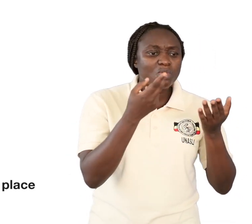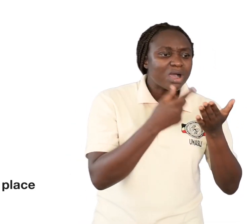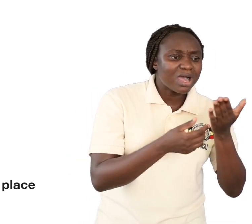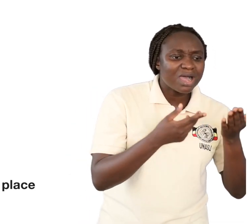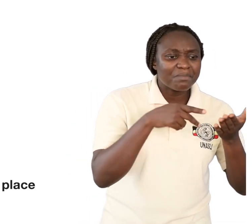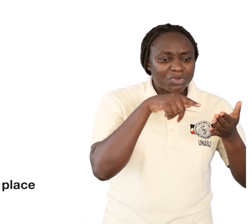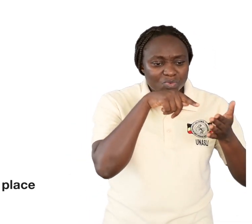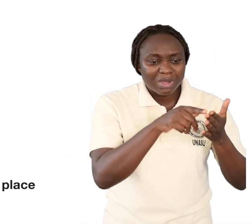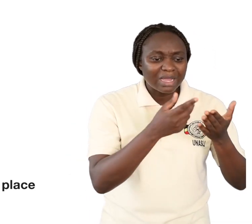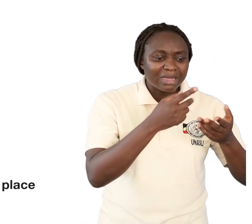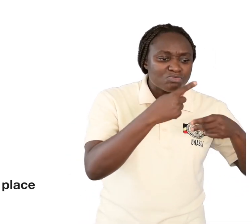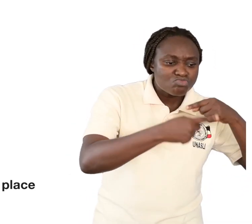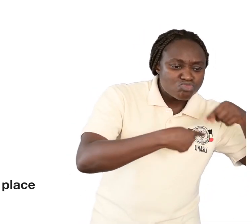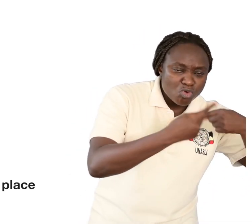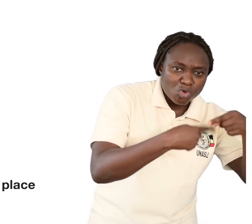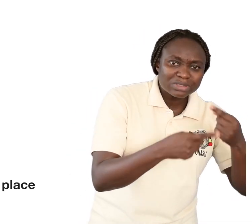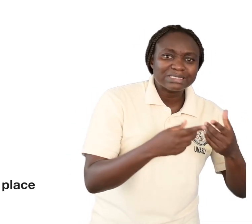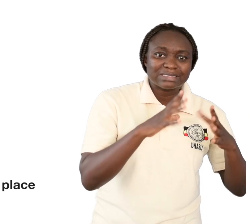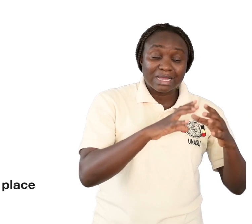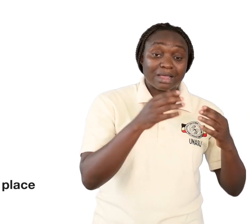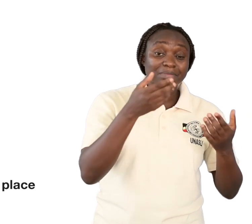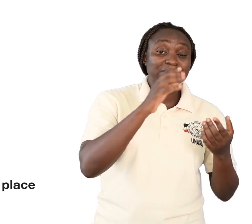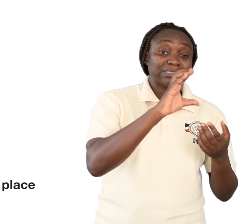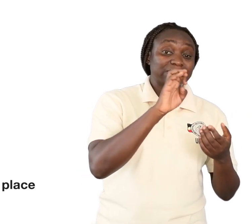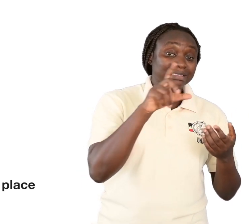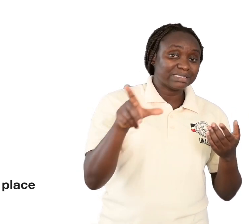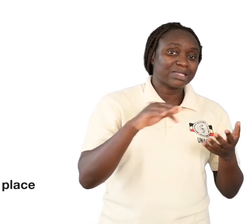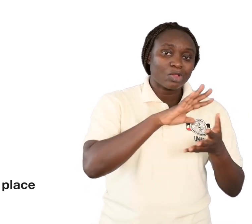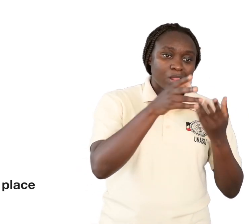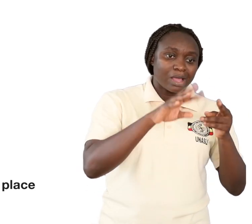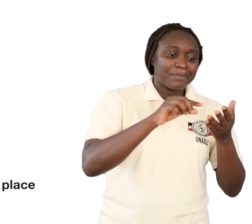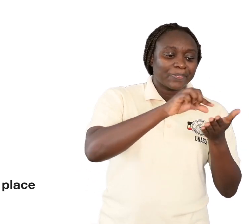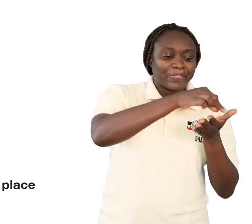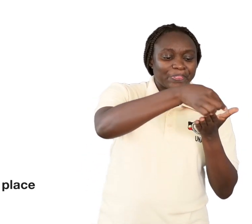that's the site where these activities take place.